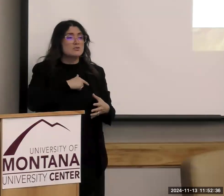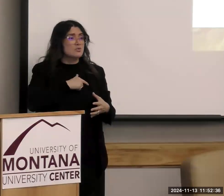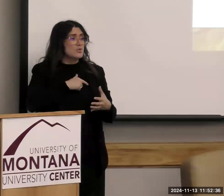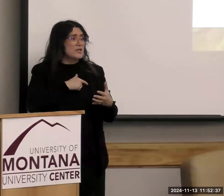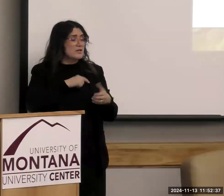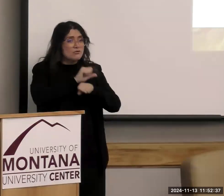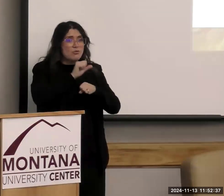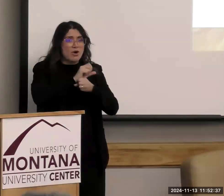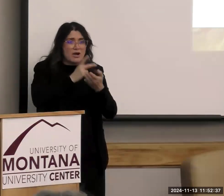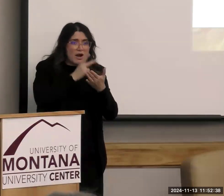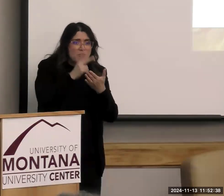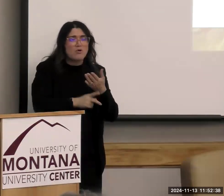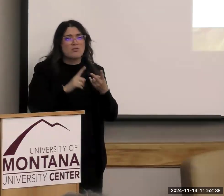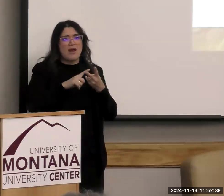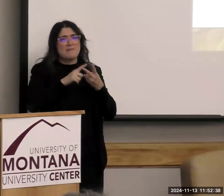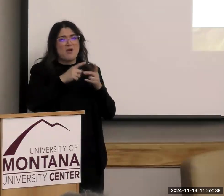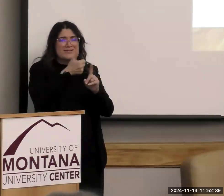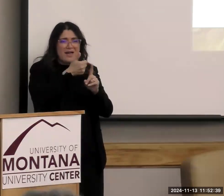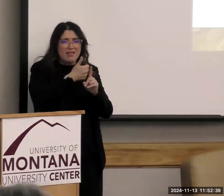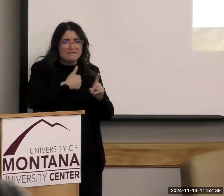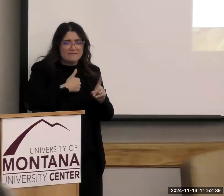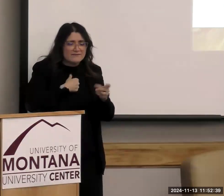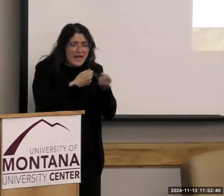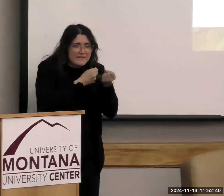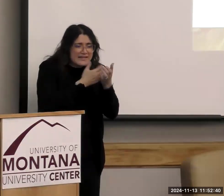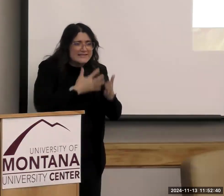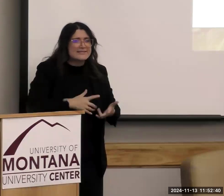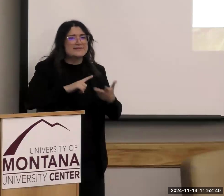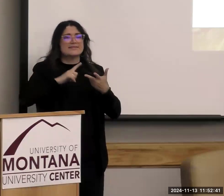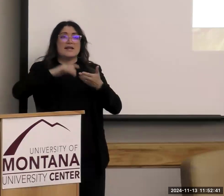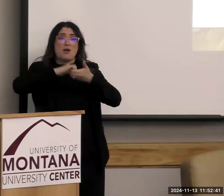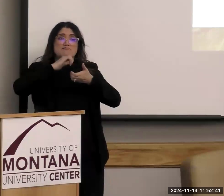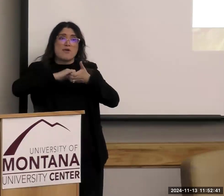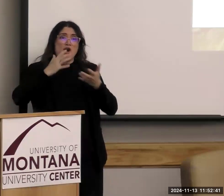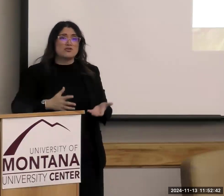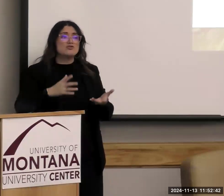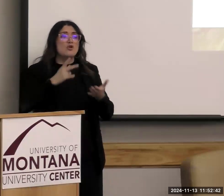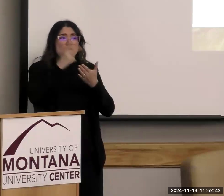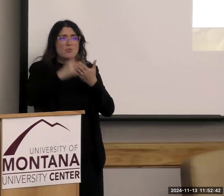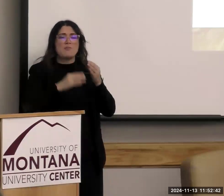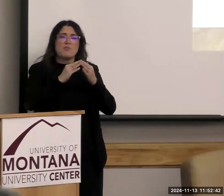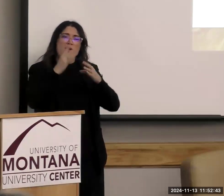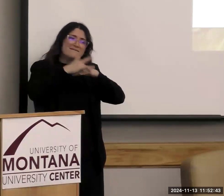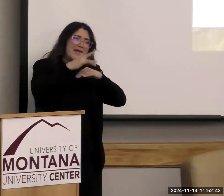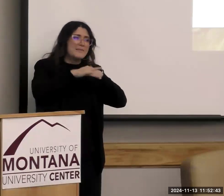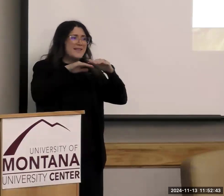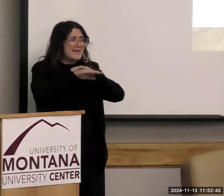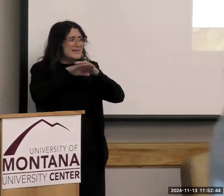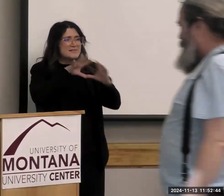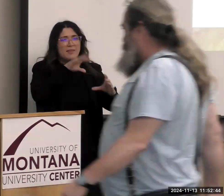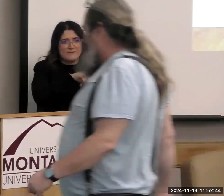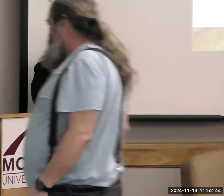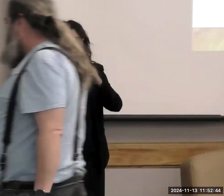our self-advocates and our partners to make the programs more available, accessible, and meet the needs